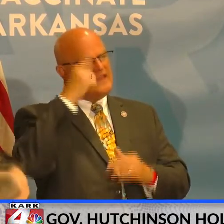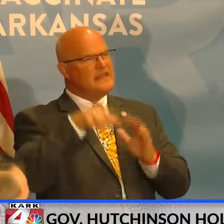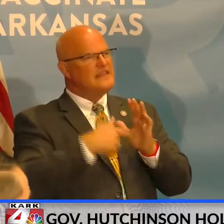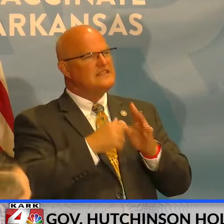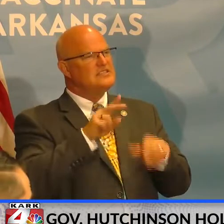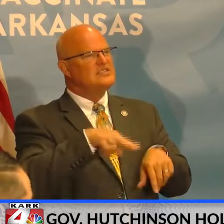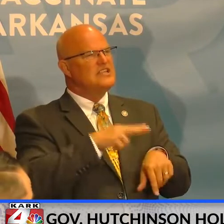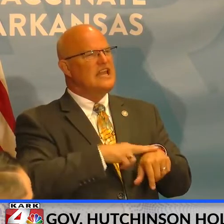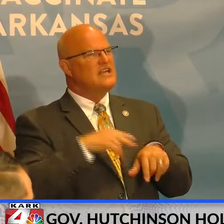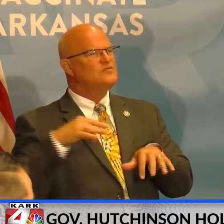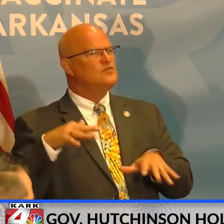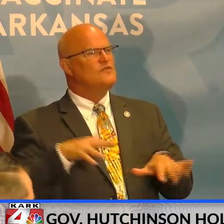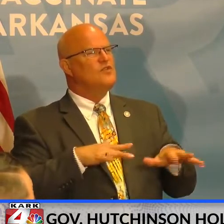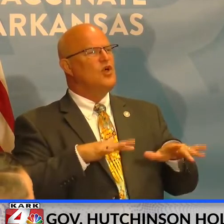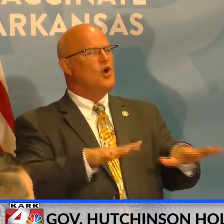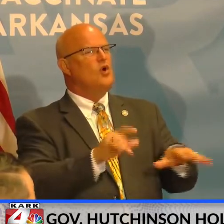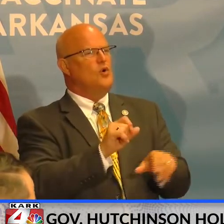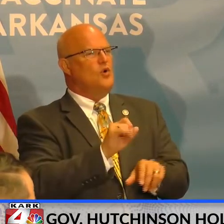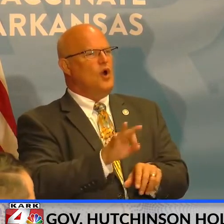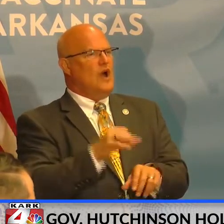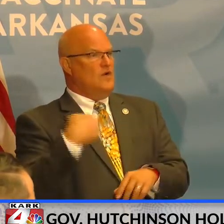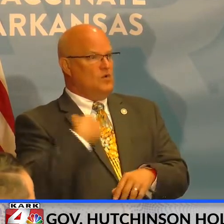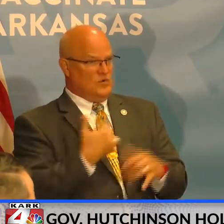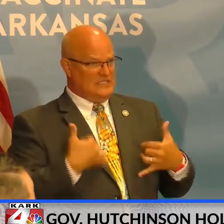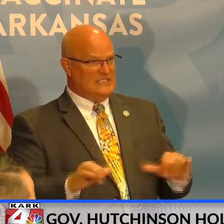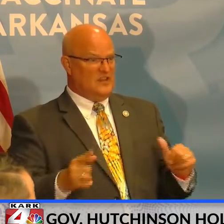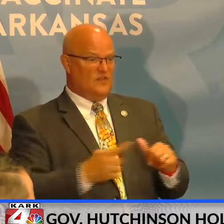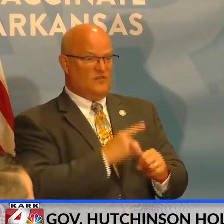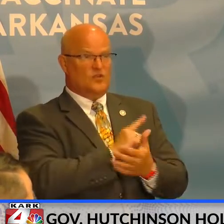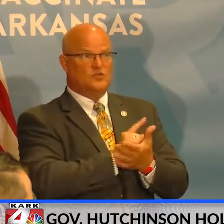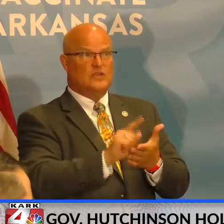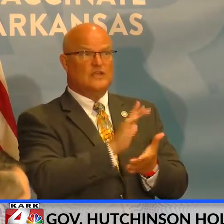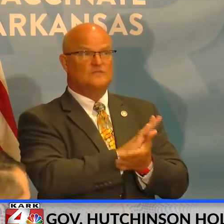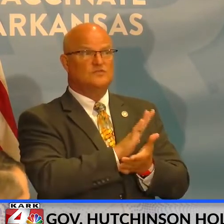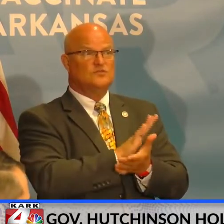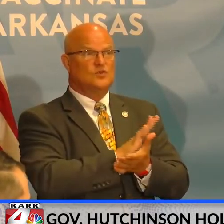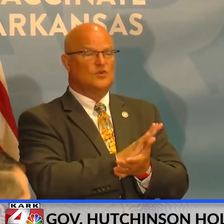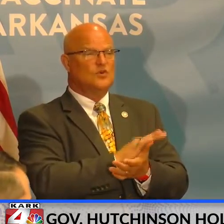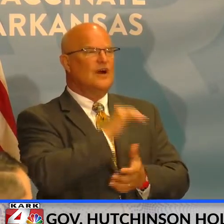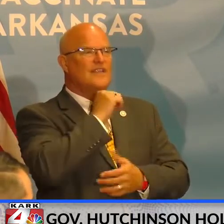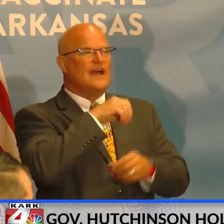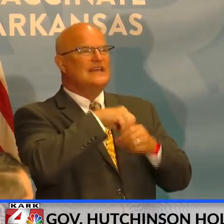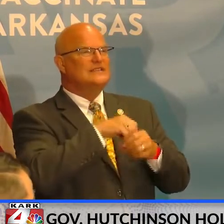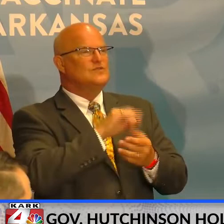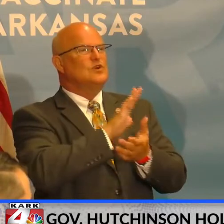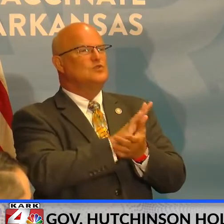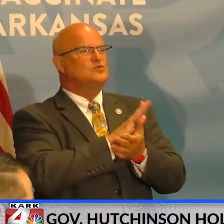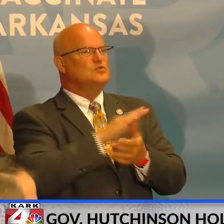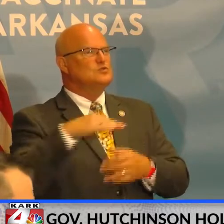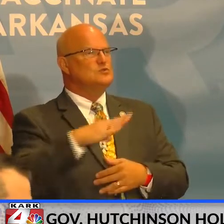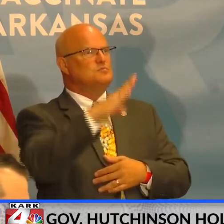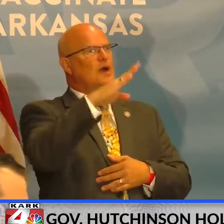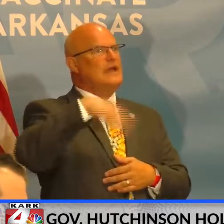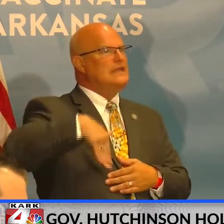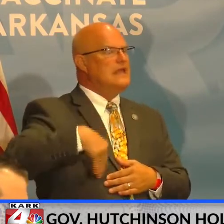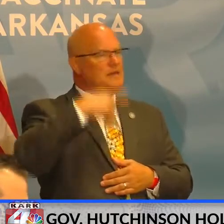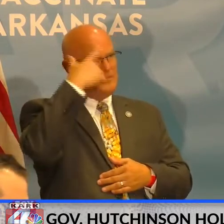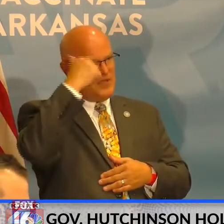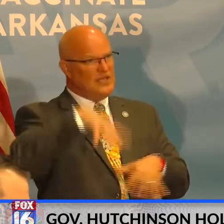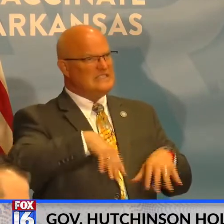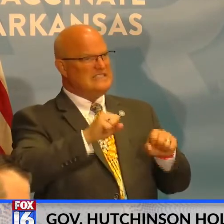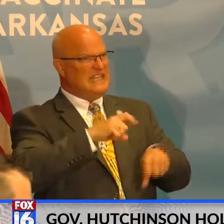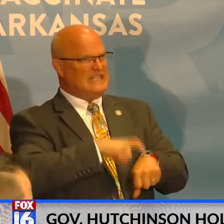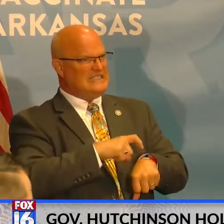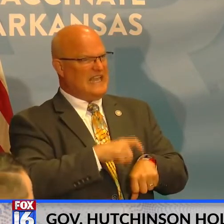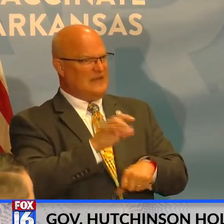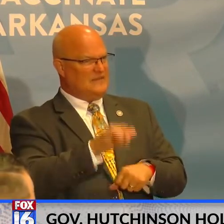natural flow of, we're still in our first week of school, so we haven't got into a school spike yet because it usually takes a little